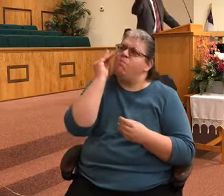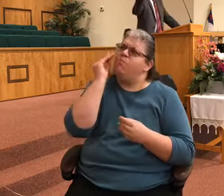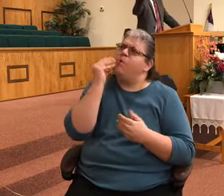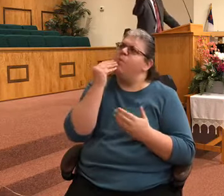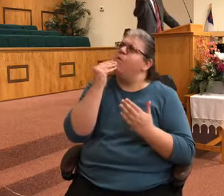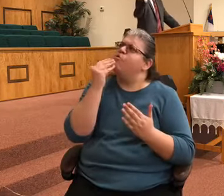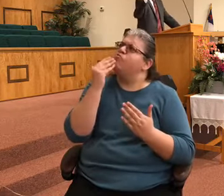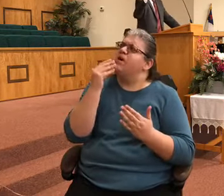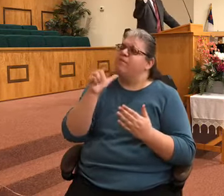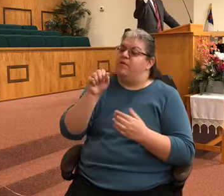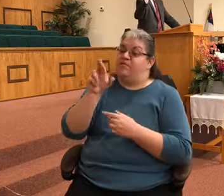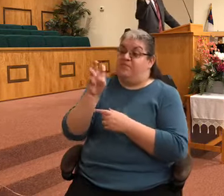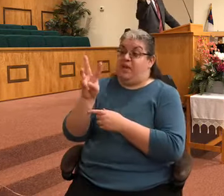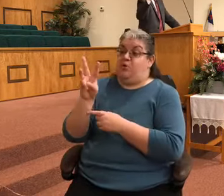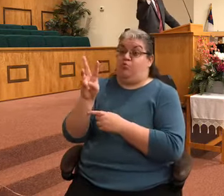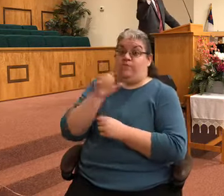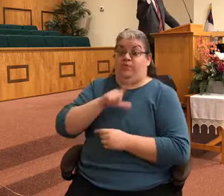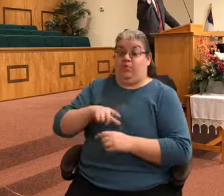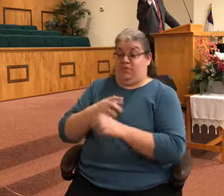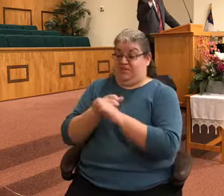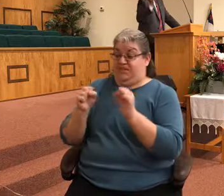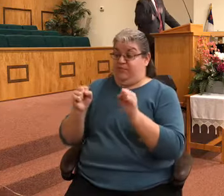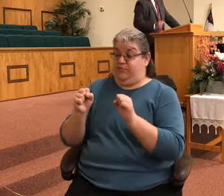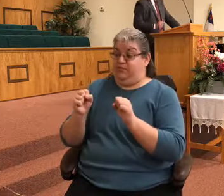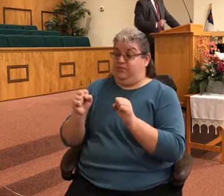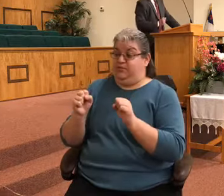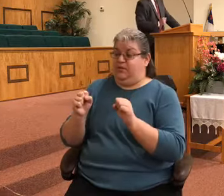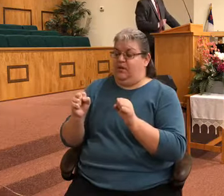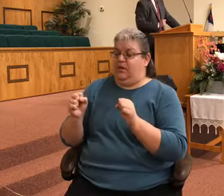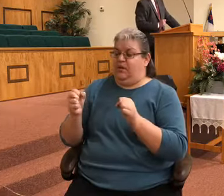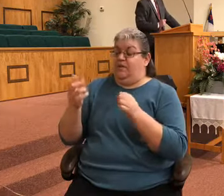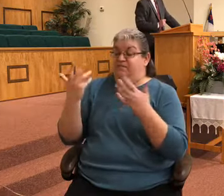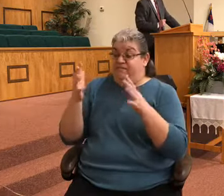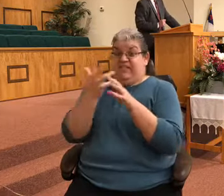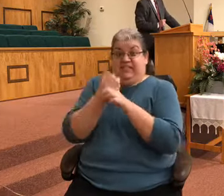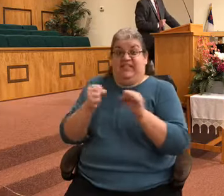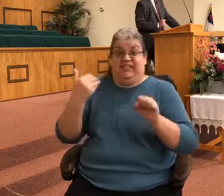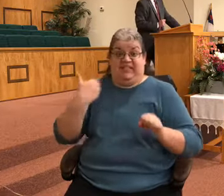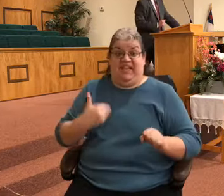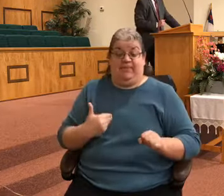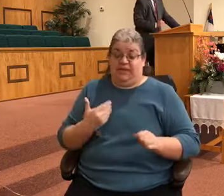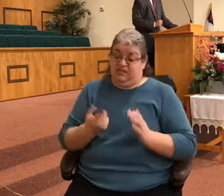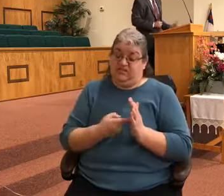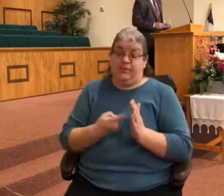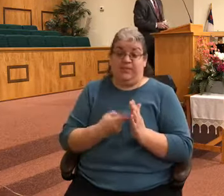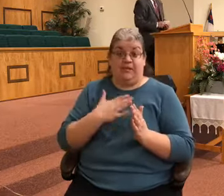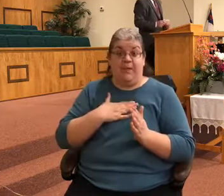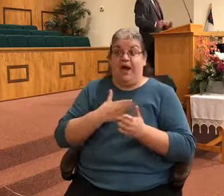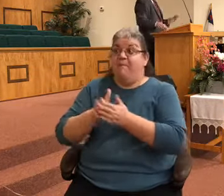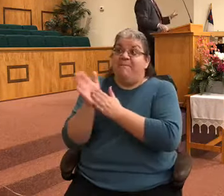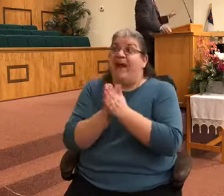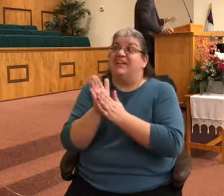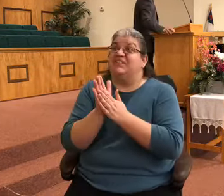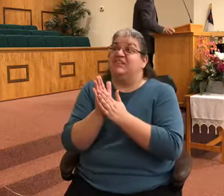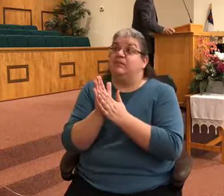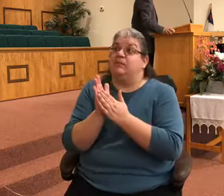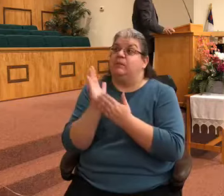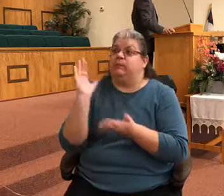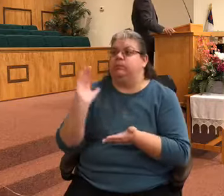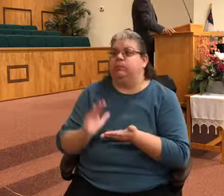deliverance has saved me regardless of my lack of passion at times. I'm grateful that I'm secure in the Lord Jesus